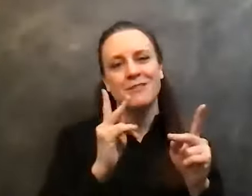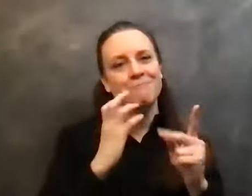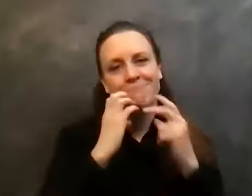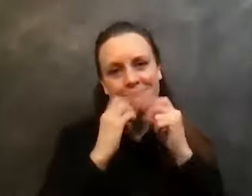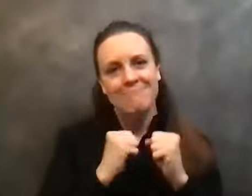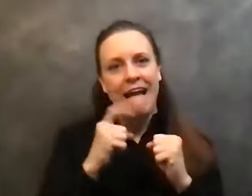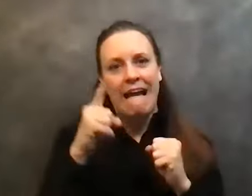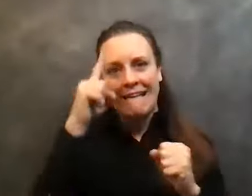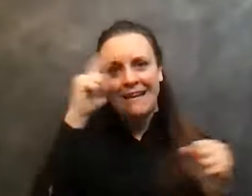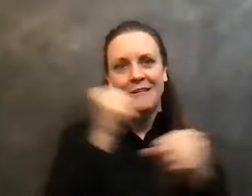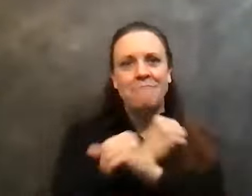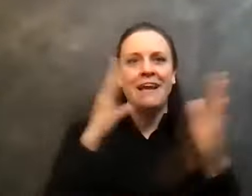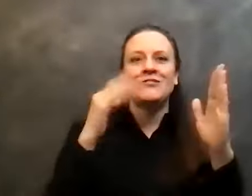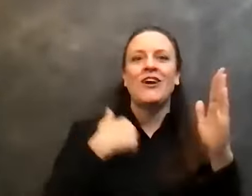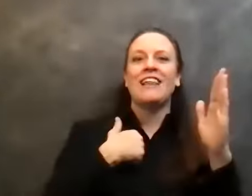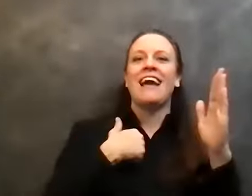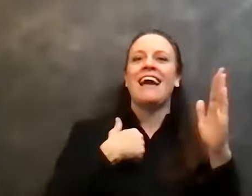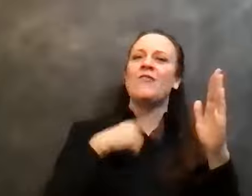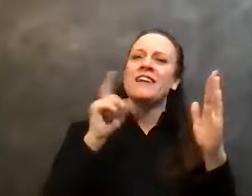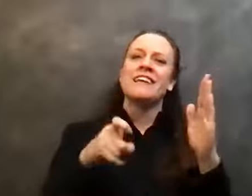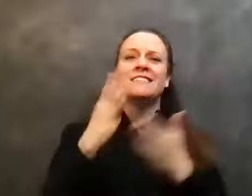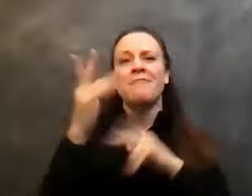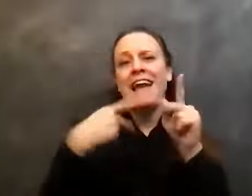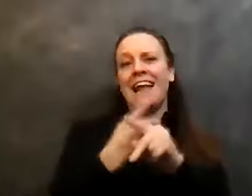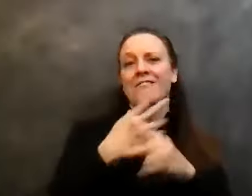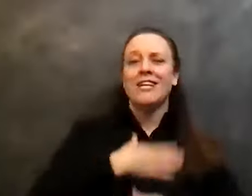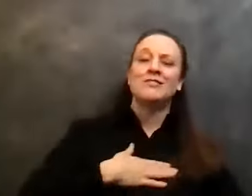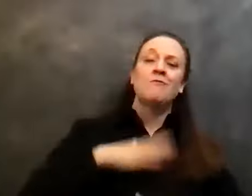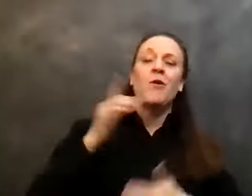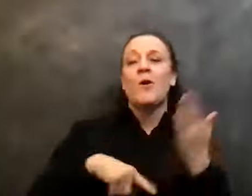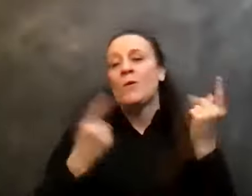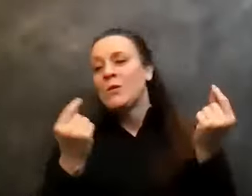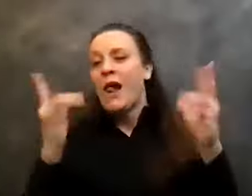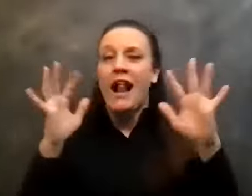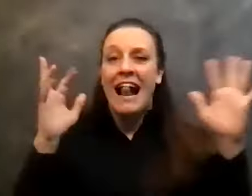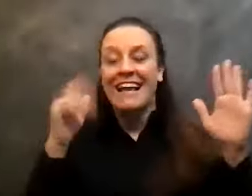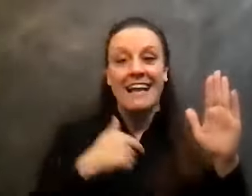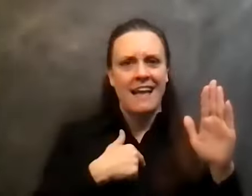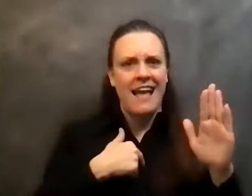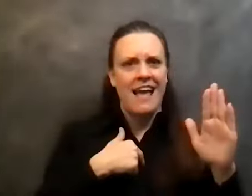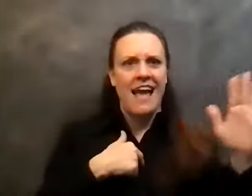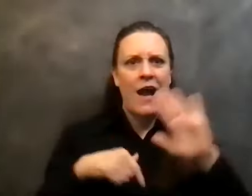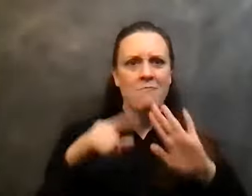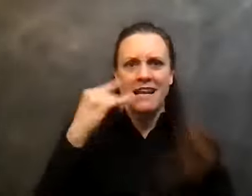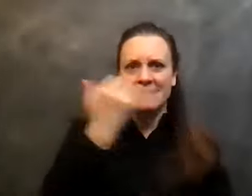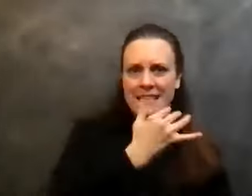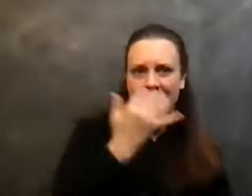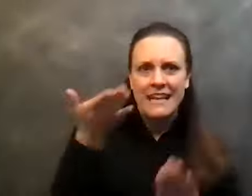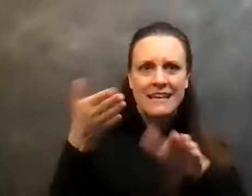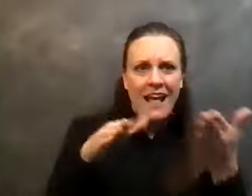it. Well, we're, you know, we got to do some kind of entertainment. You know, what should we do? How about insanity and death? You know, that would be a